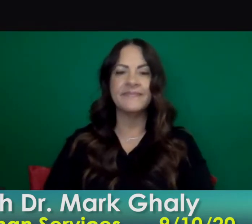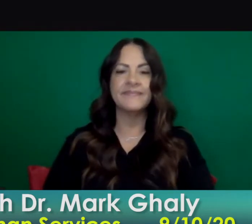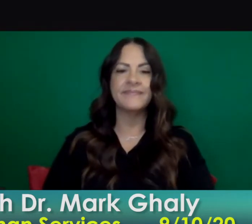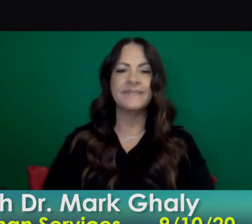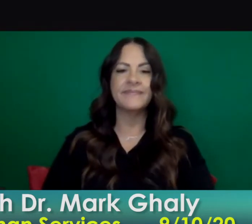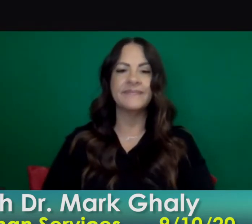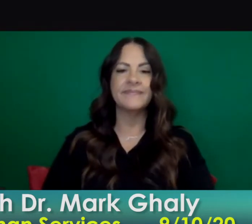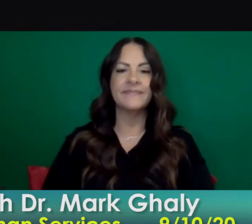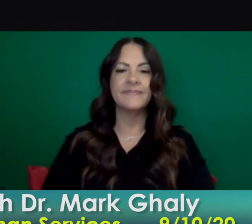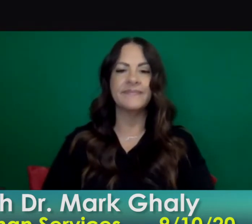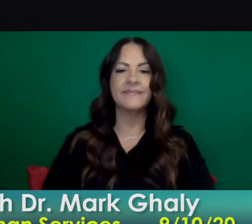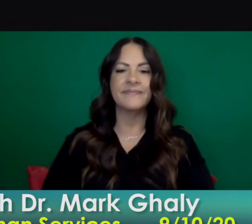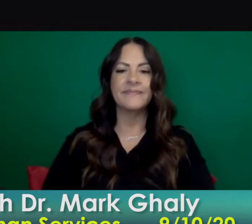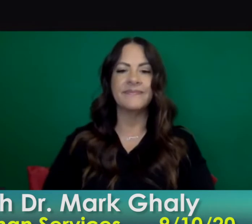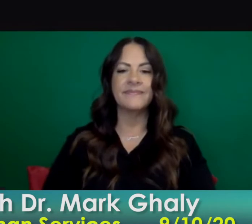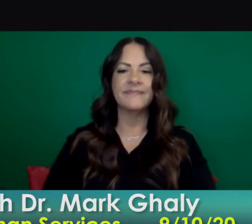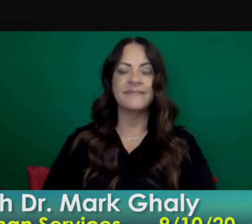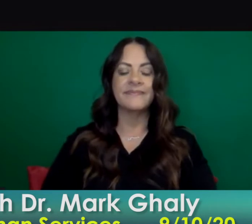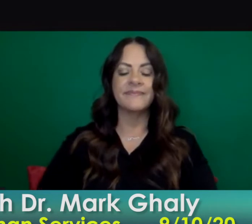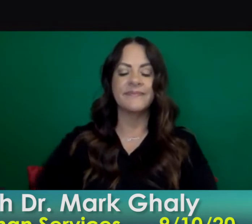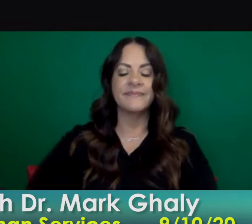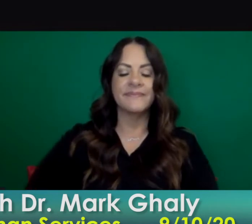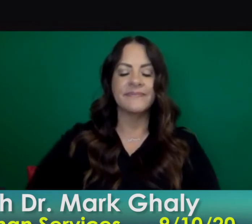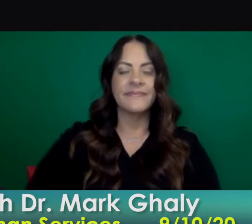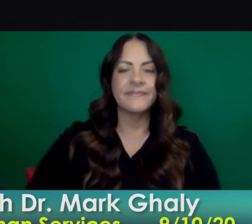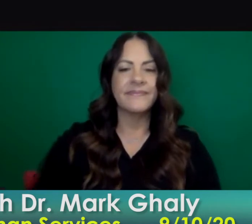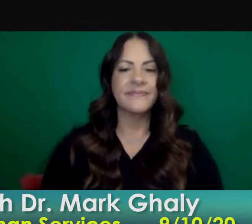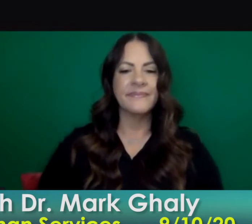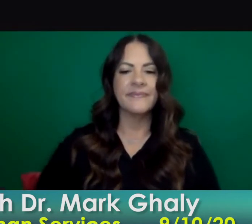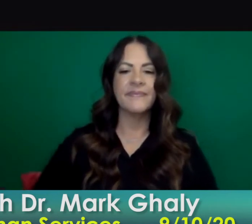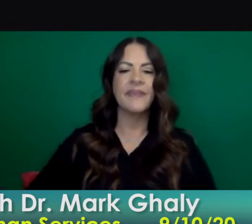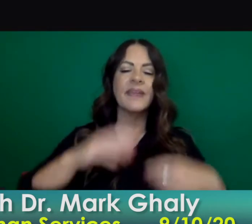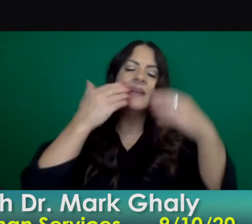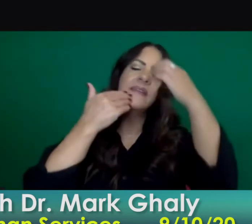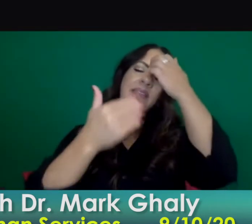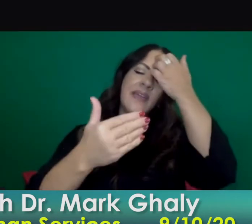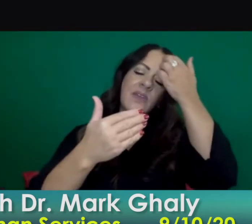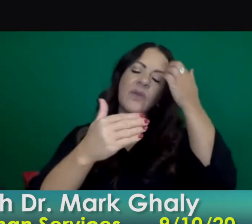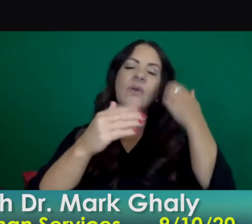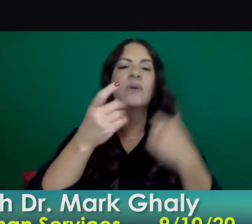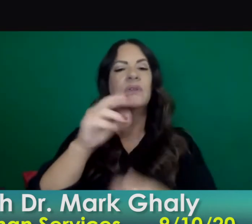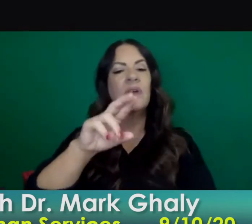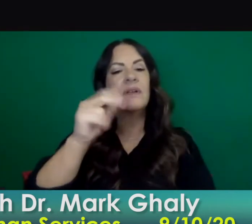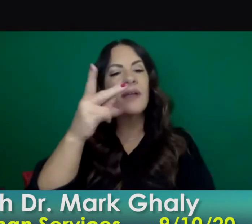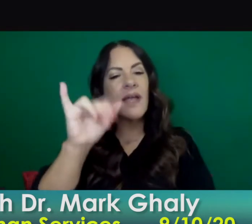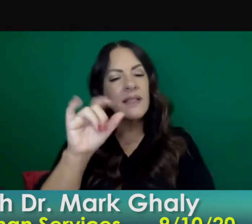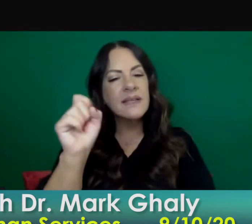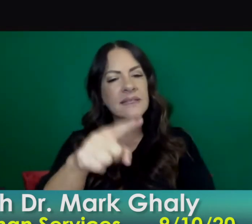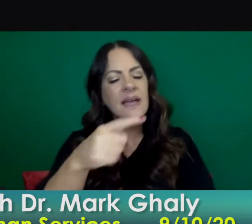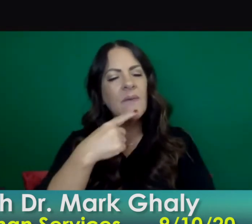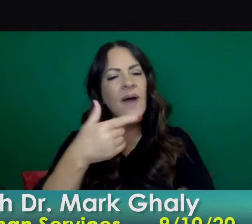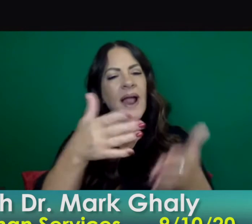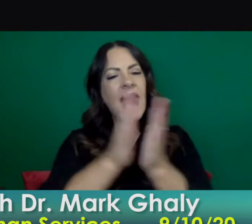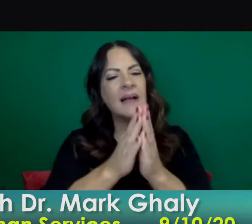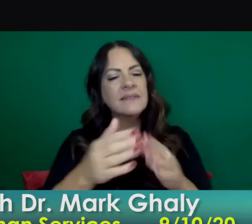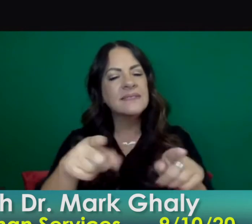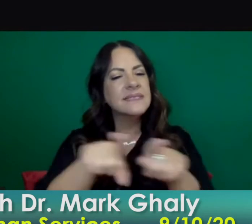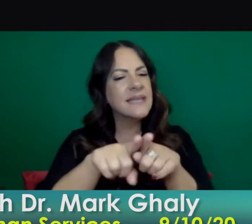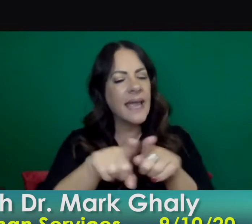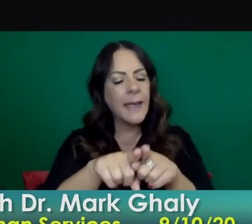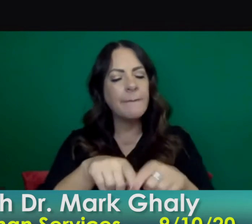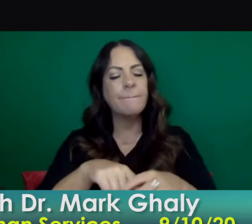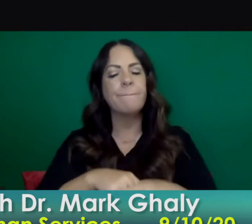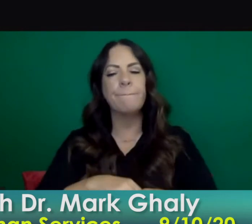please secretary galley um i actually had a question for the exact same question i wanted to put forward to you